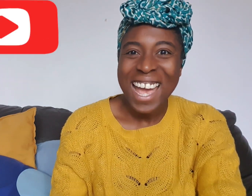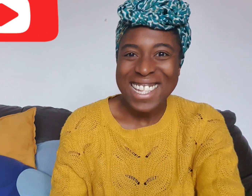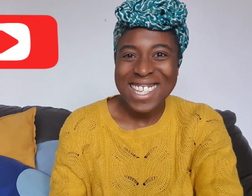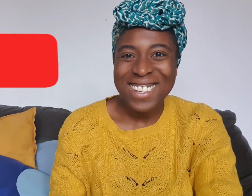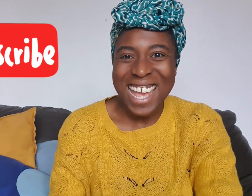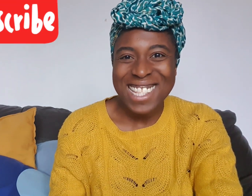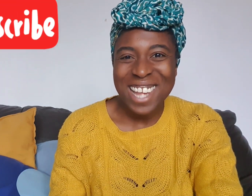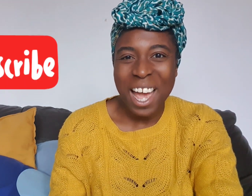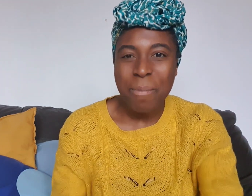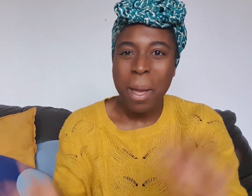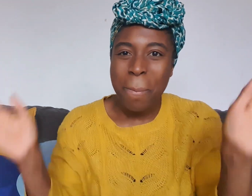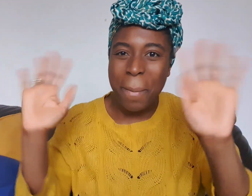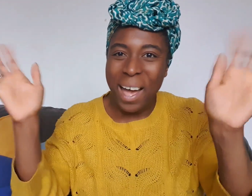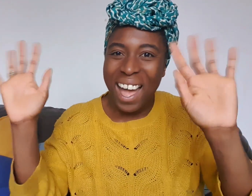Until next time, bye-bye. Bye-bye.